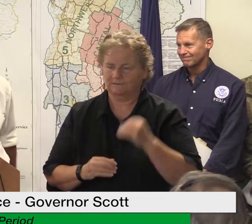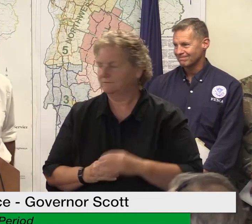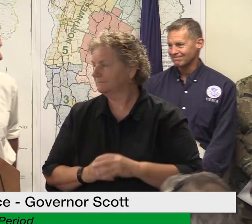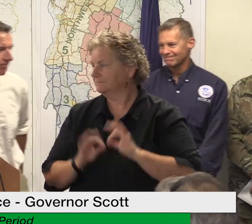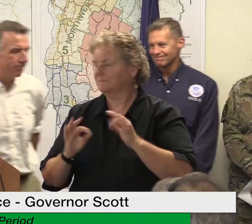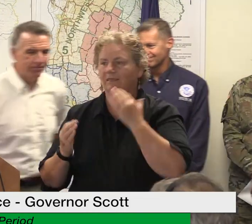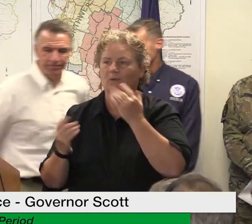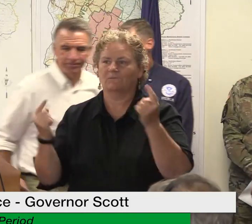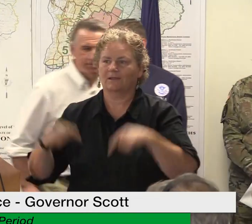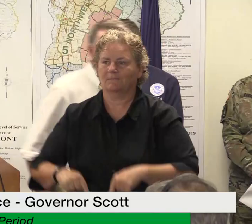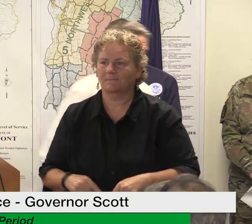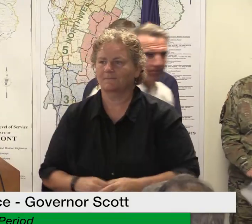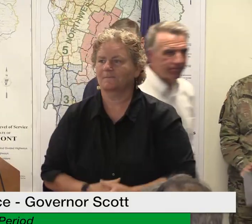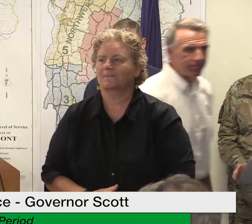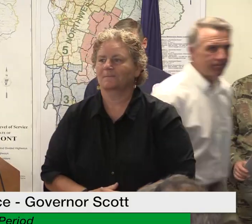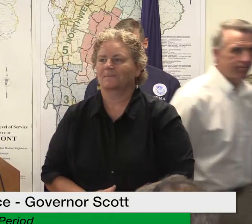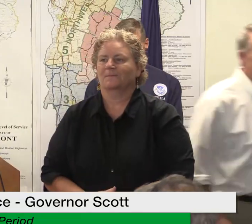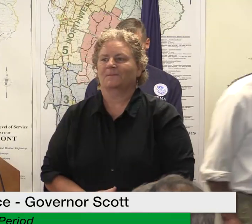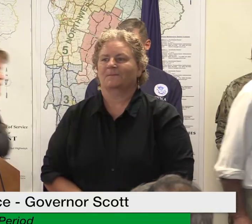thank you